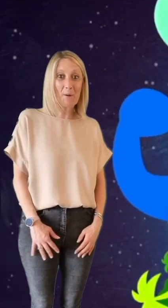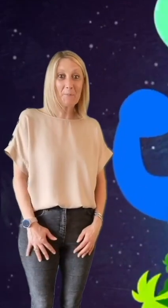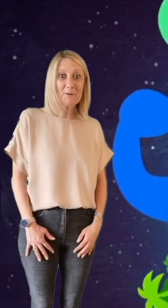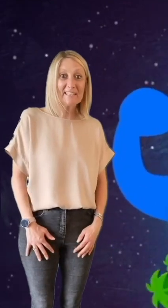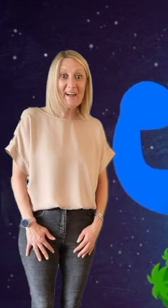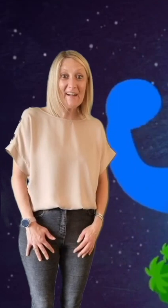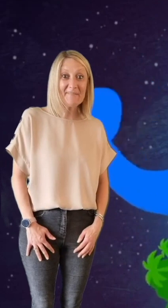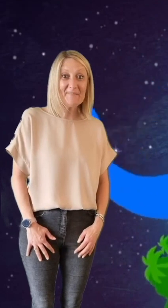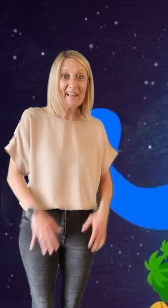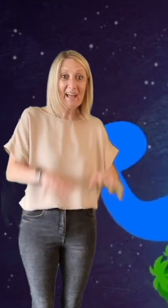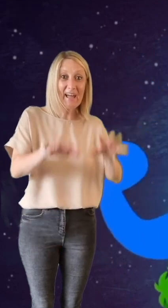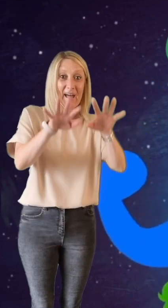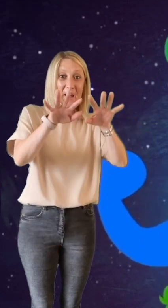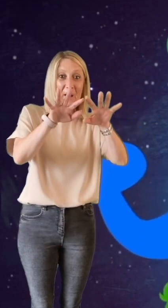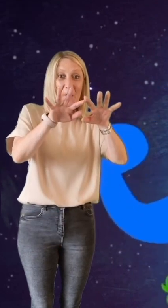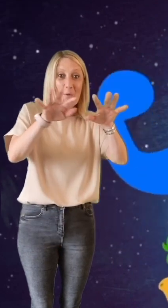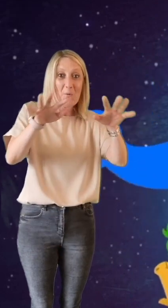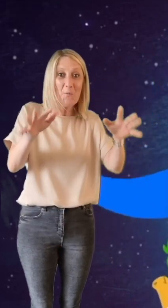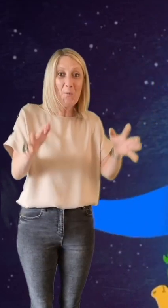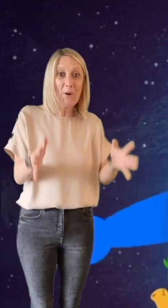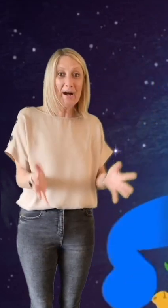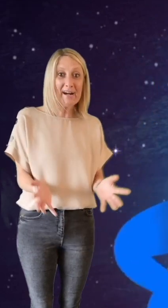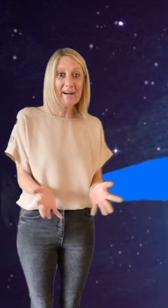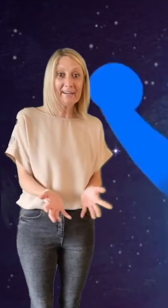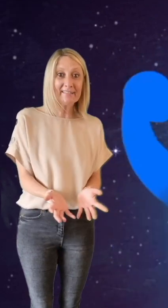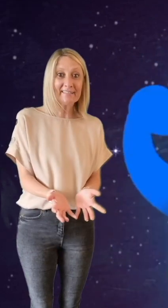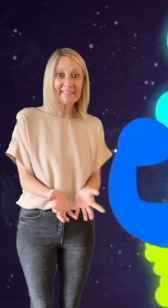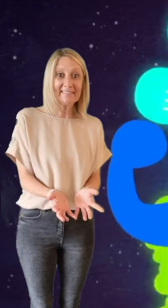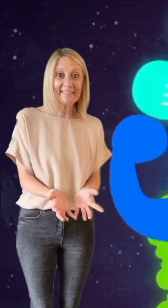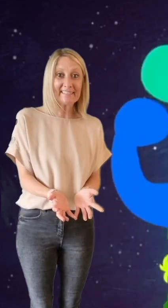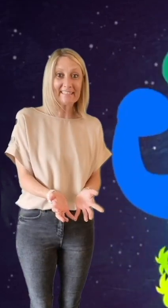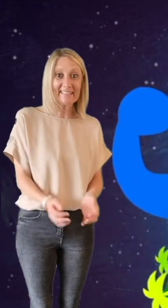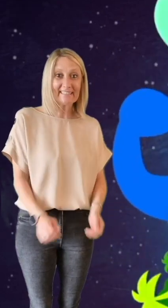one more time world